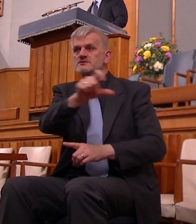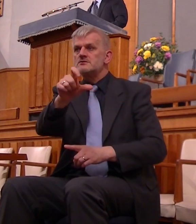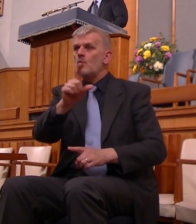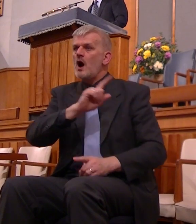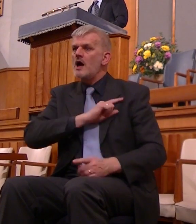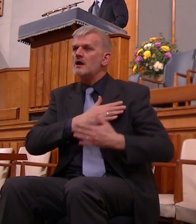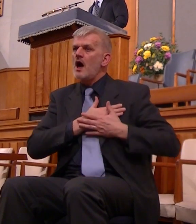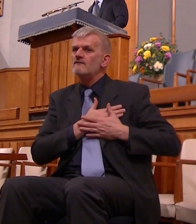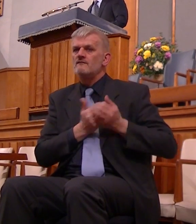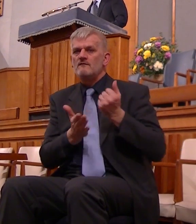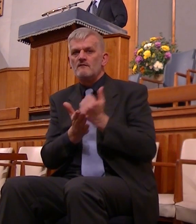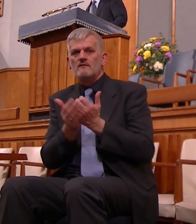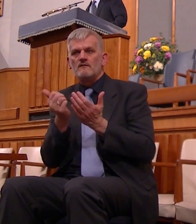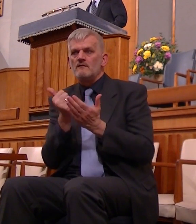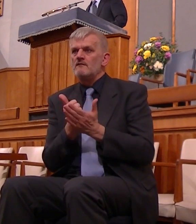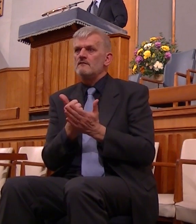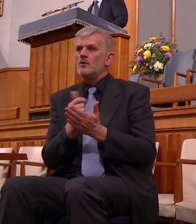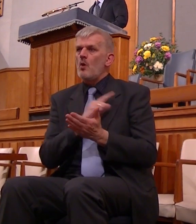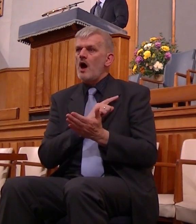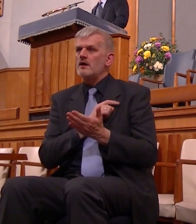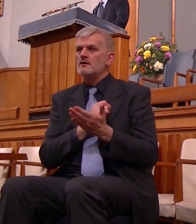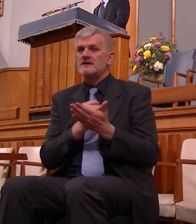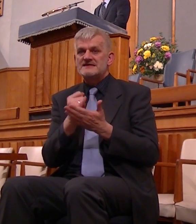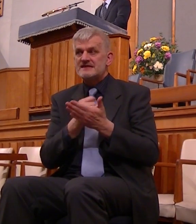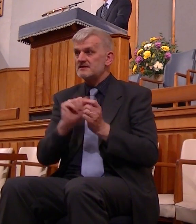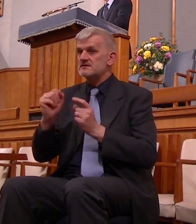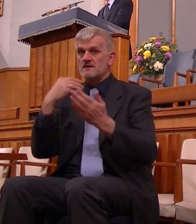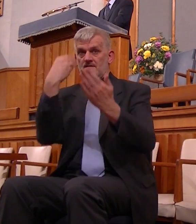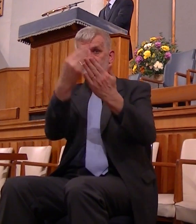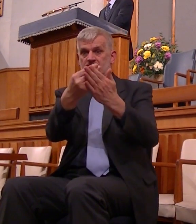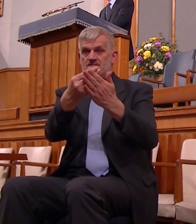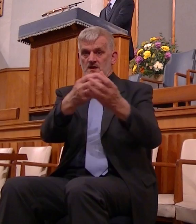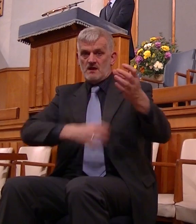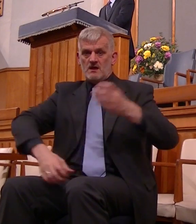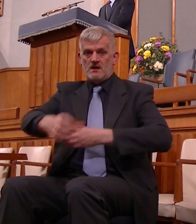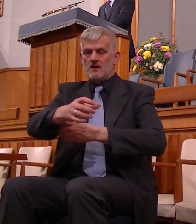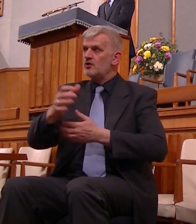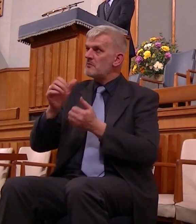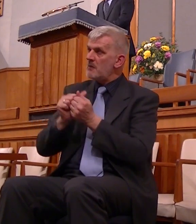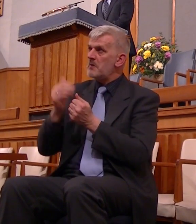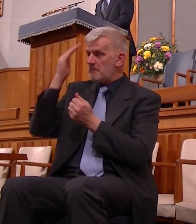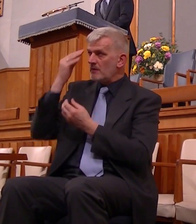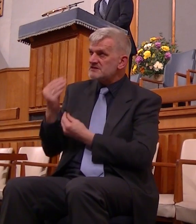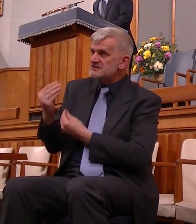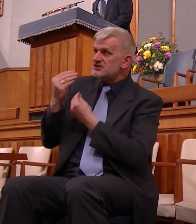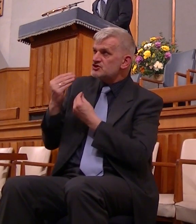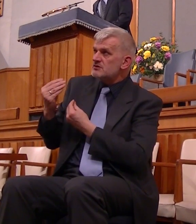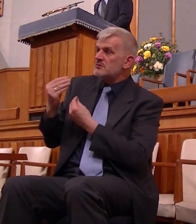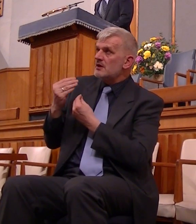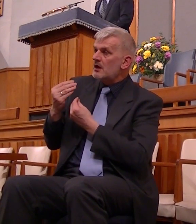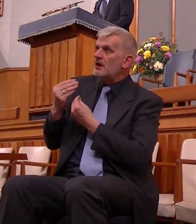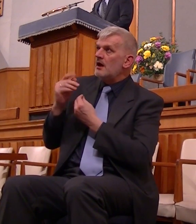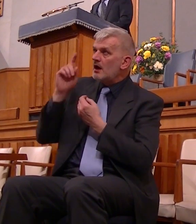punishment of sin due to all who would be saved and he remembered these things and in the midst of the height of a